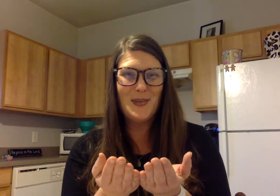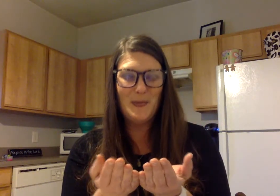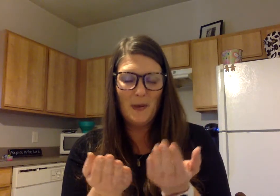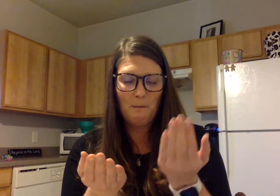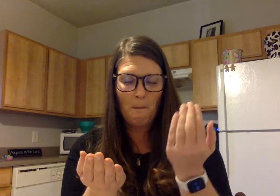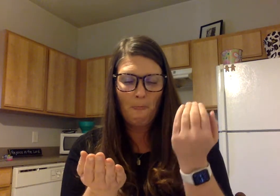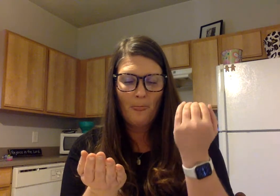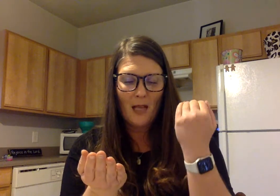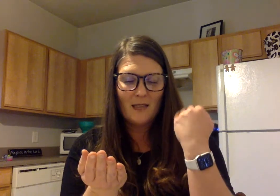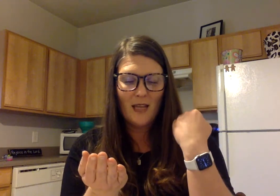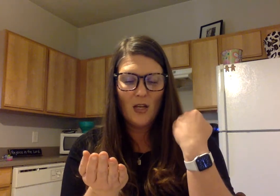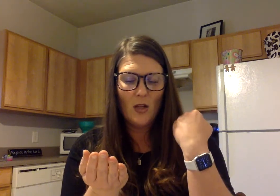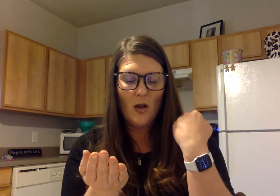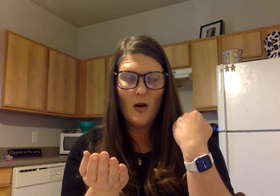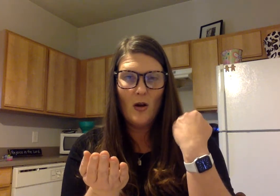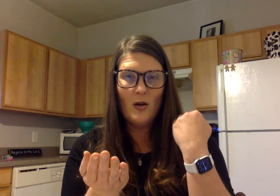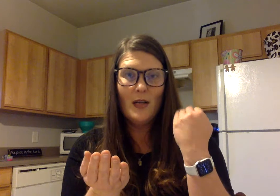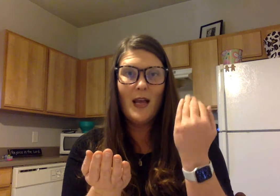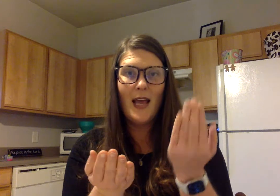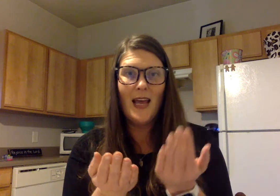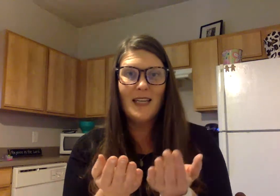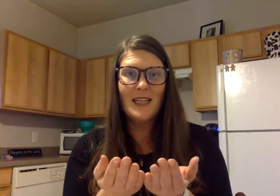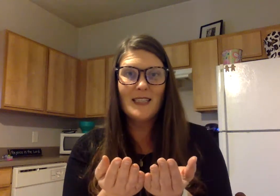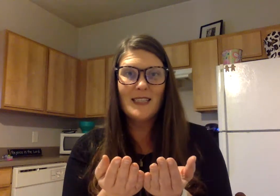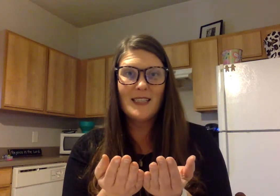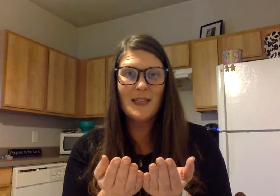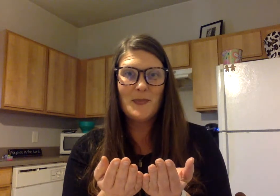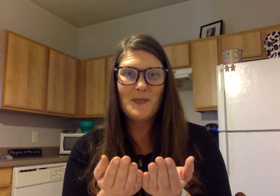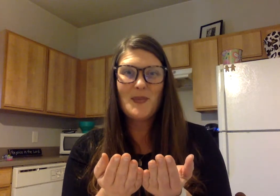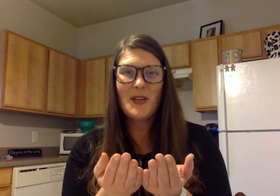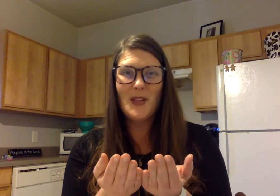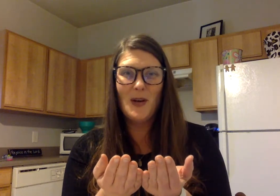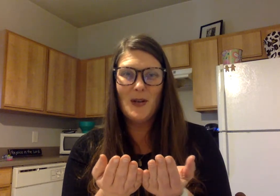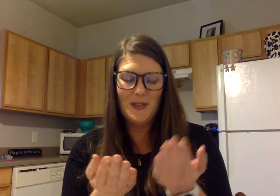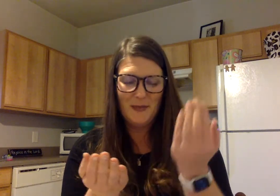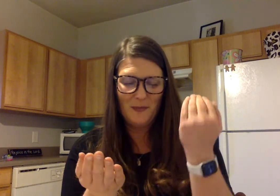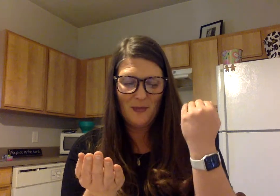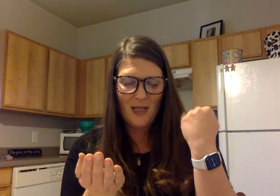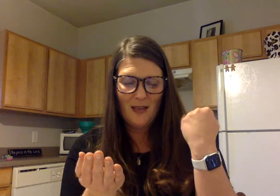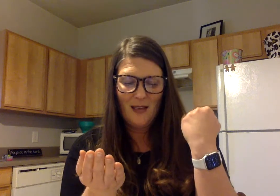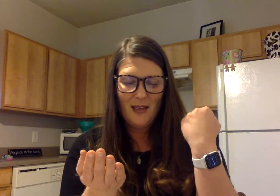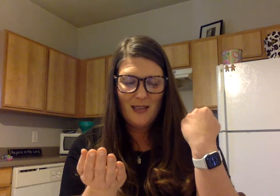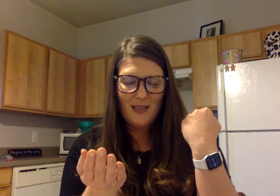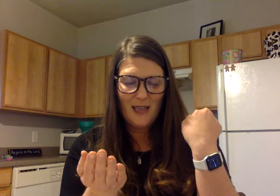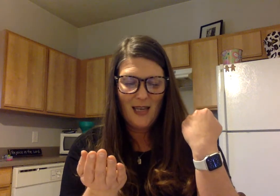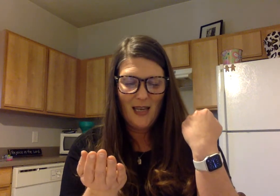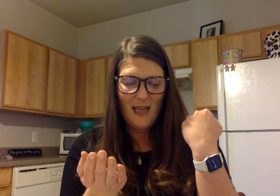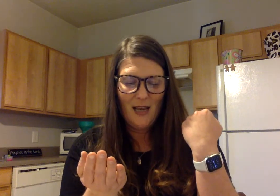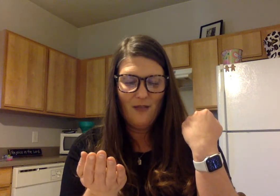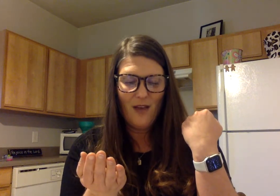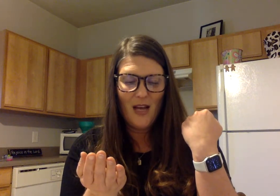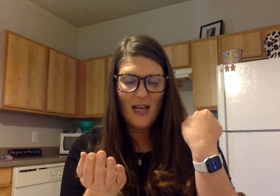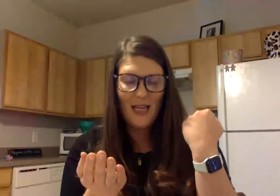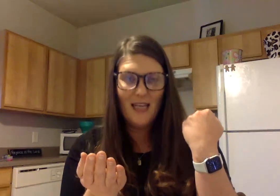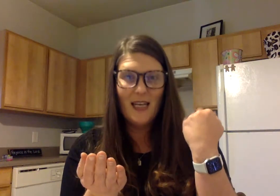zoom, say claw, add s, claws, say find,